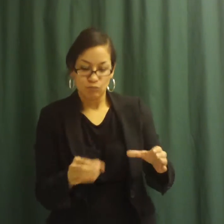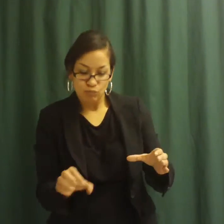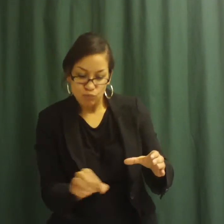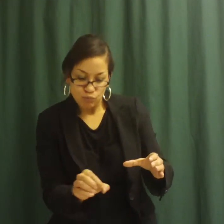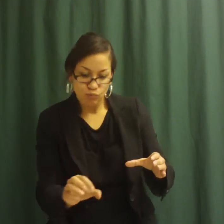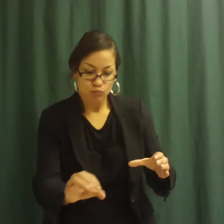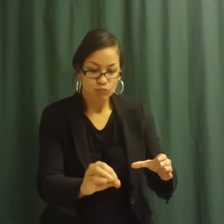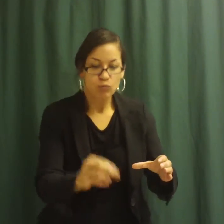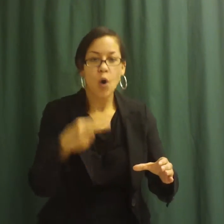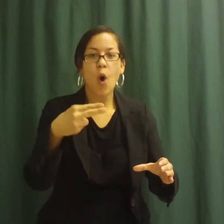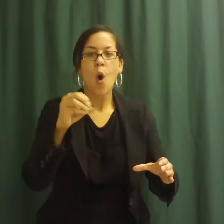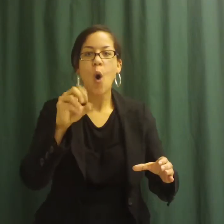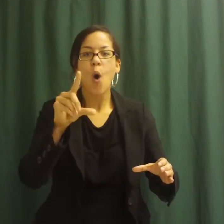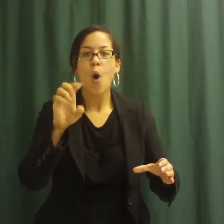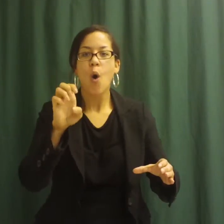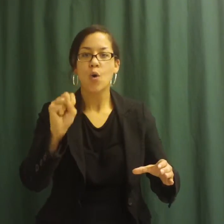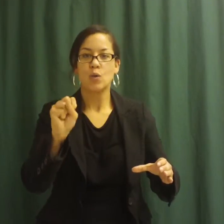plant will rot and die.